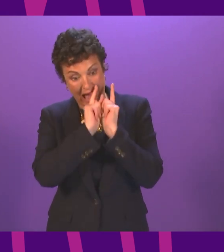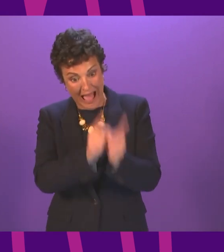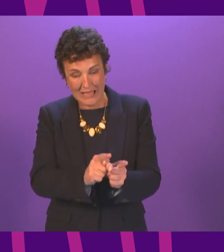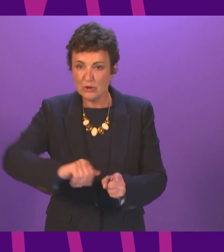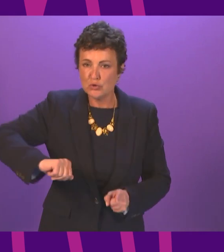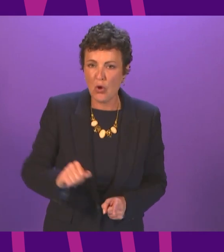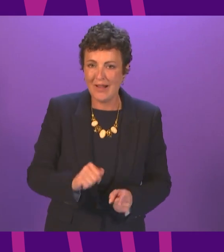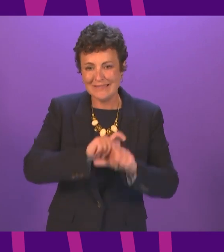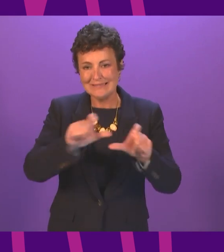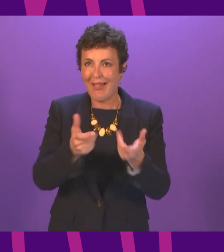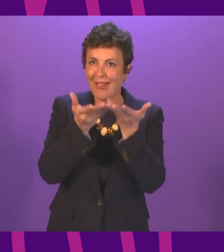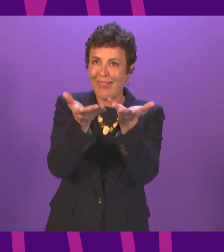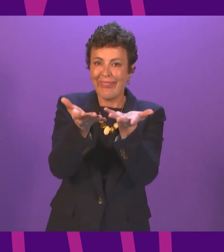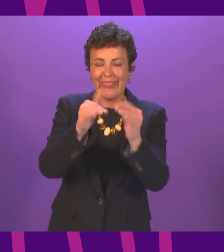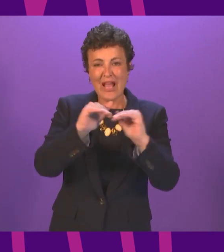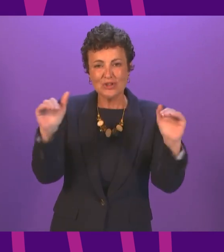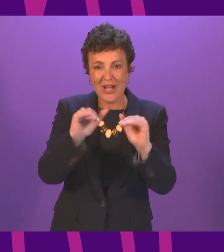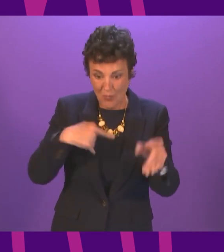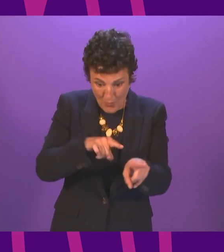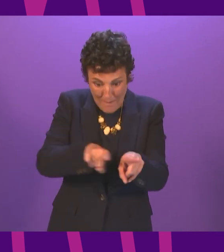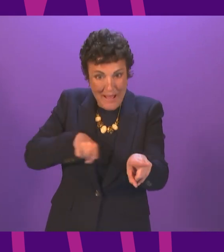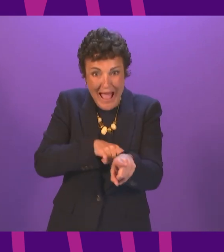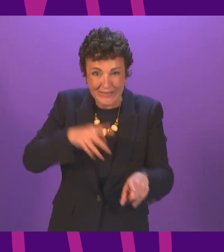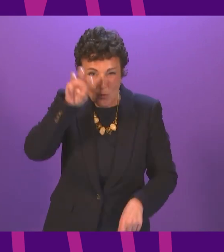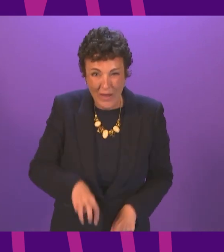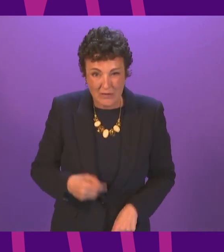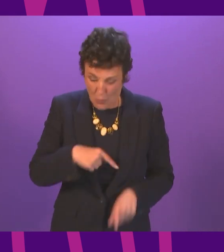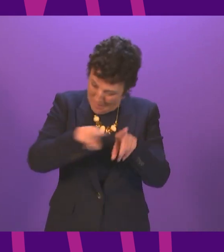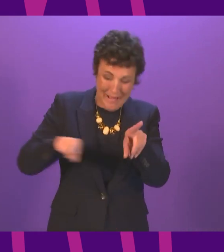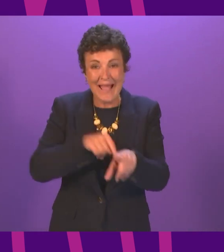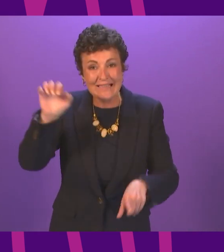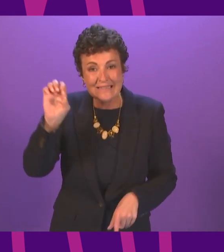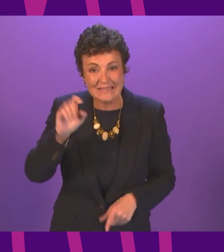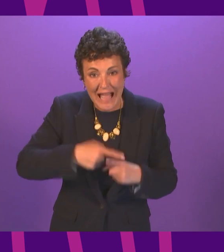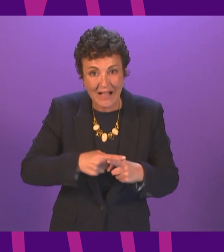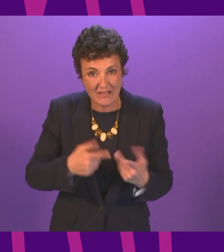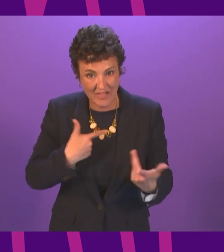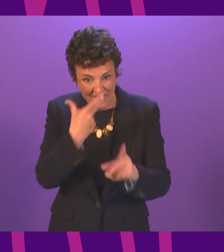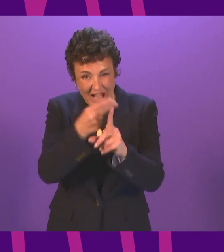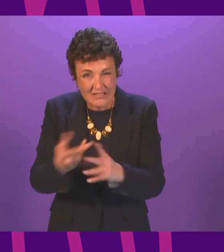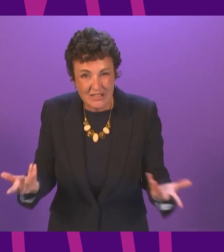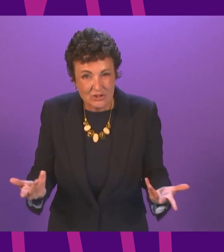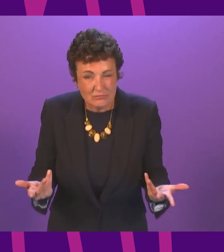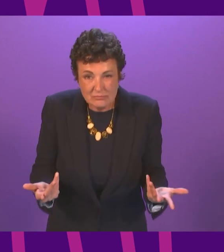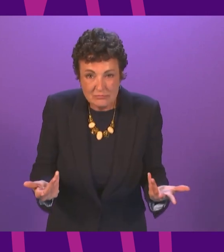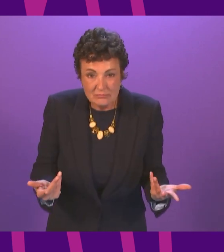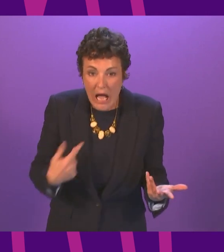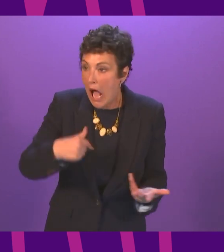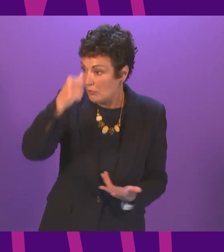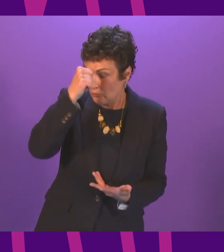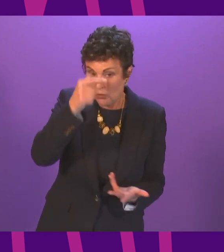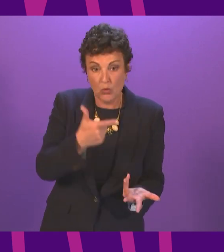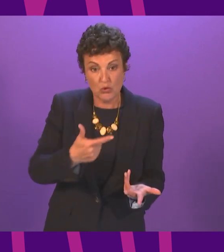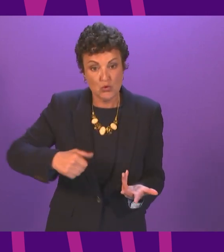Scotland that remain unused we are behind Wales we're behind England in the vaccination programme there's no doubt that while